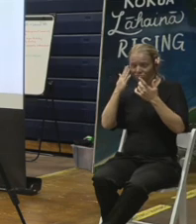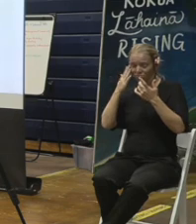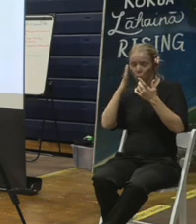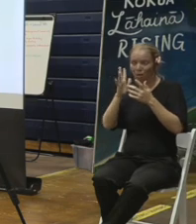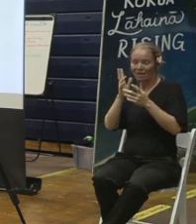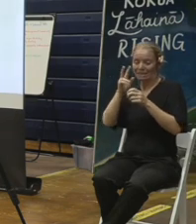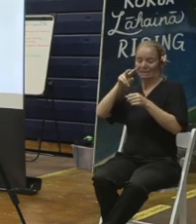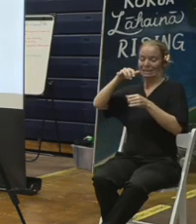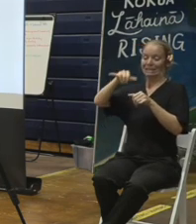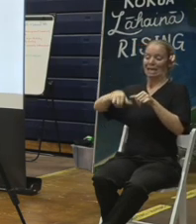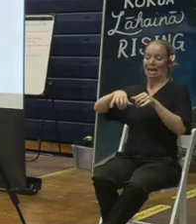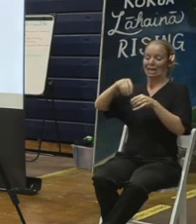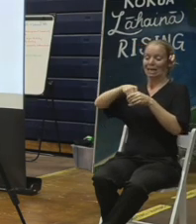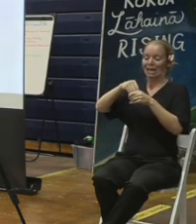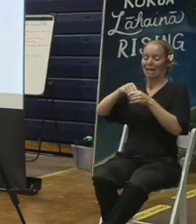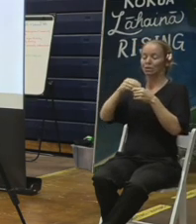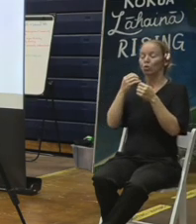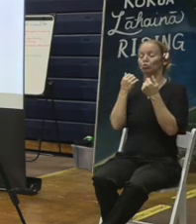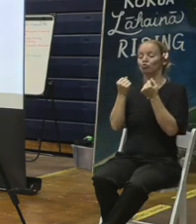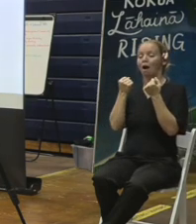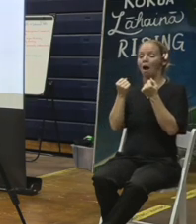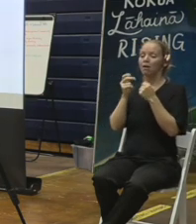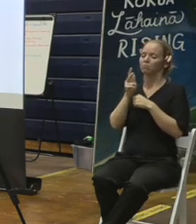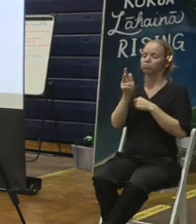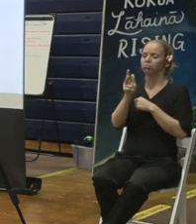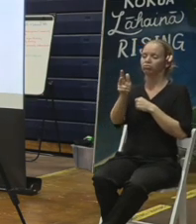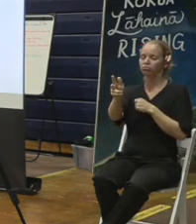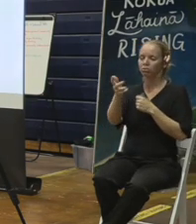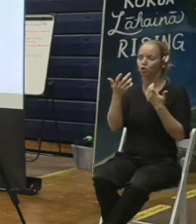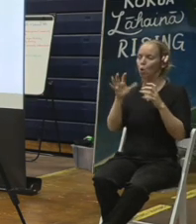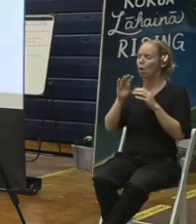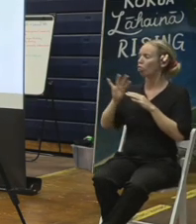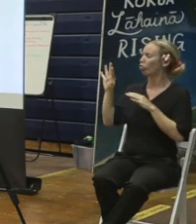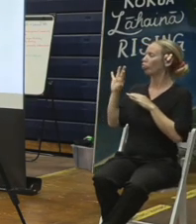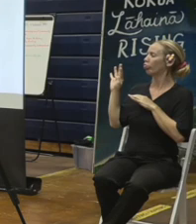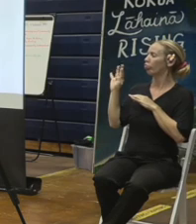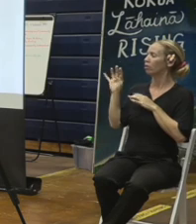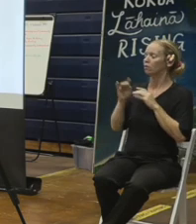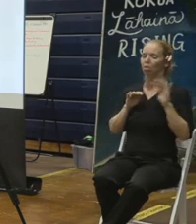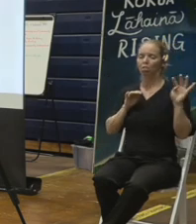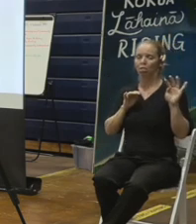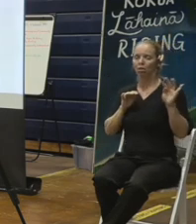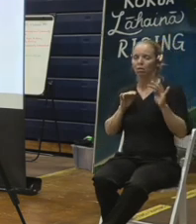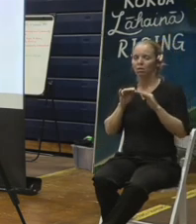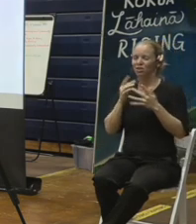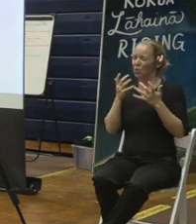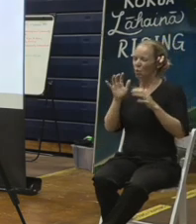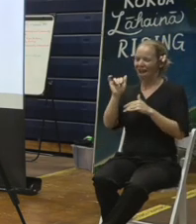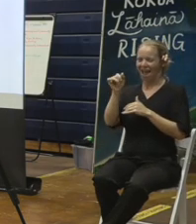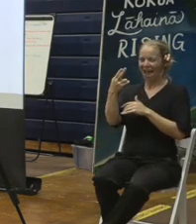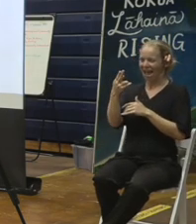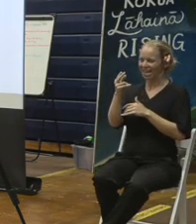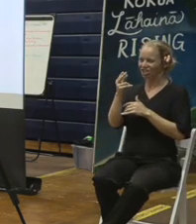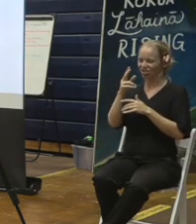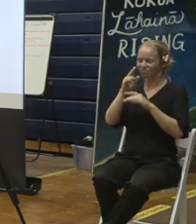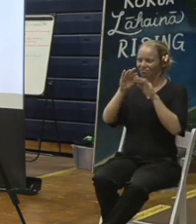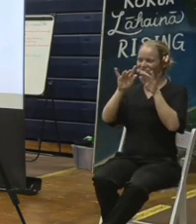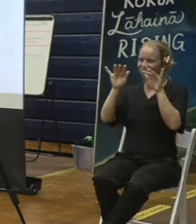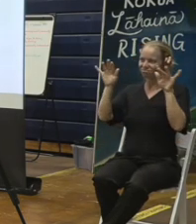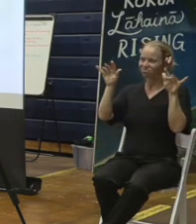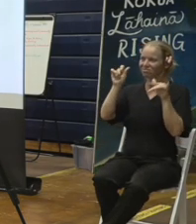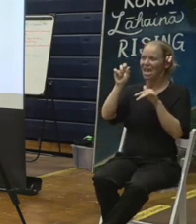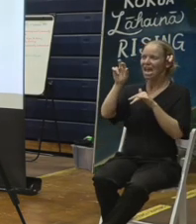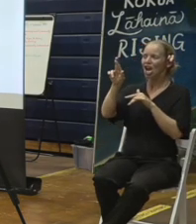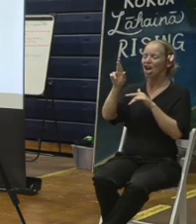the temporary debris storage site, it's not leaking. There's no possibility for ash to get into the air as it makes its